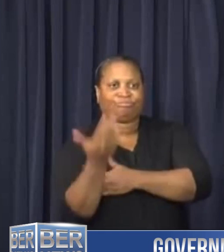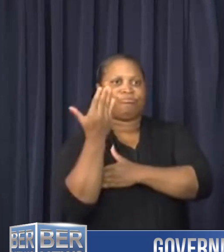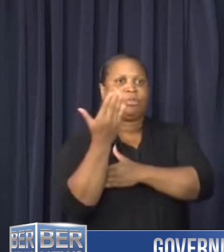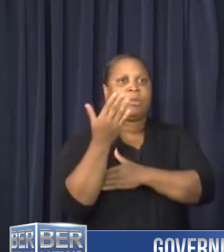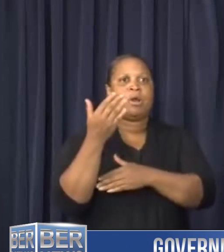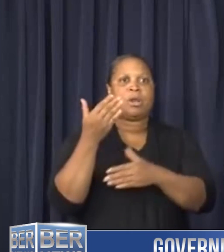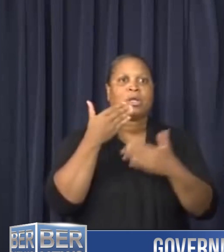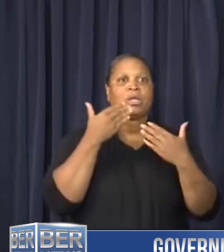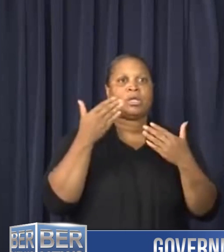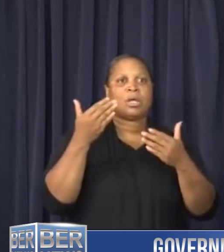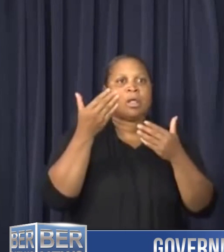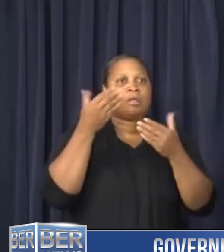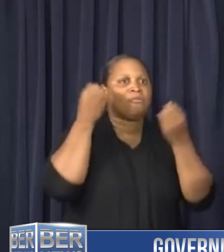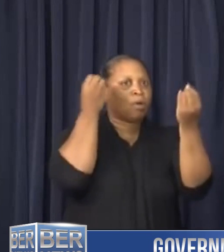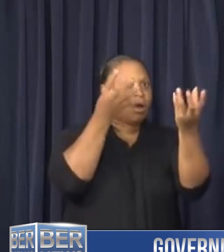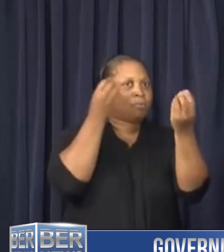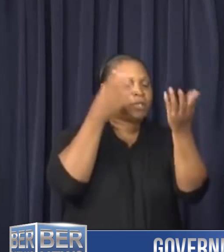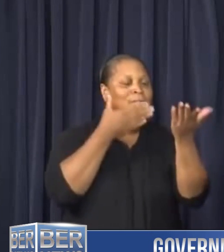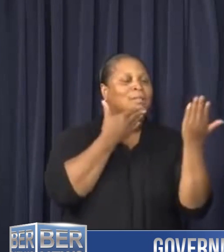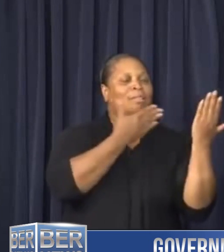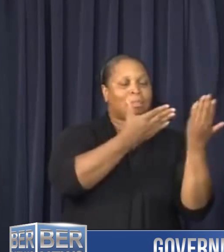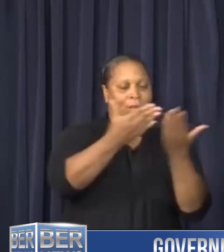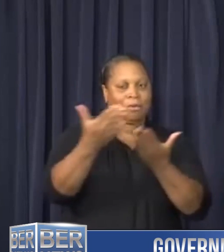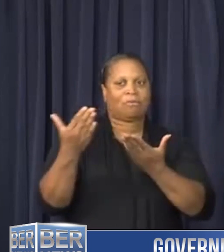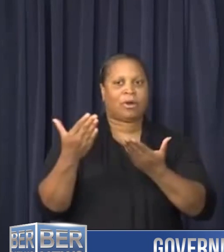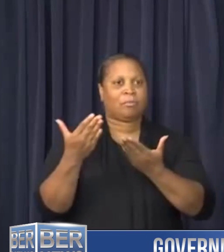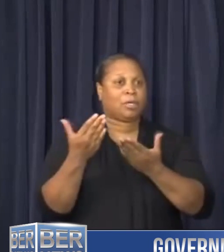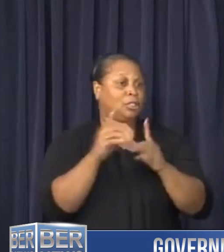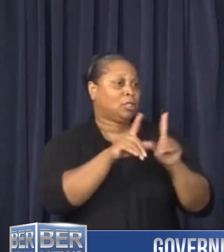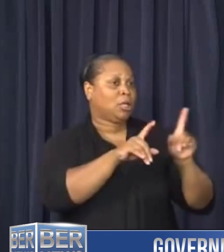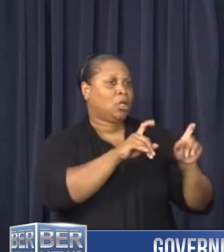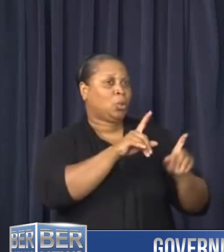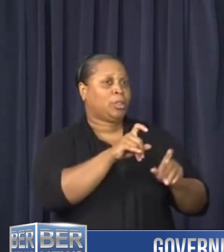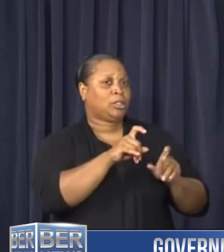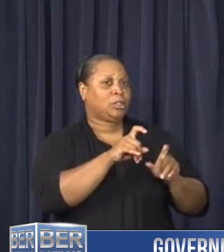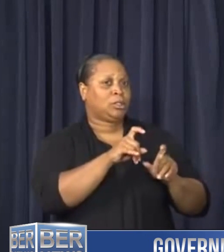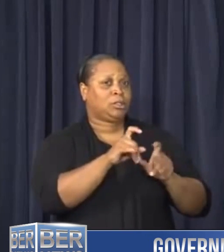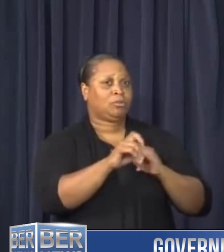Thank you very much. Any questions from the media?